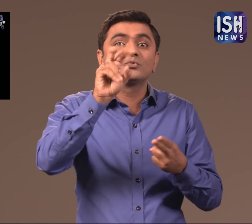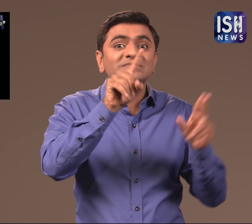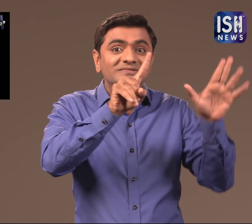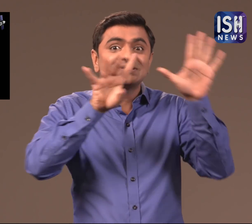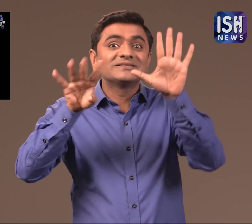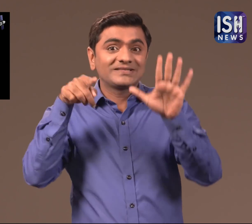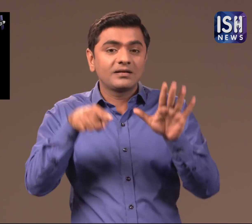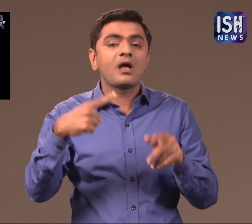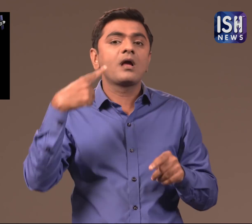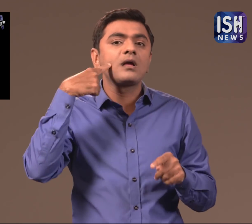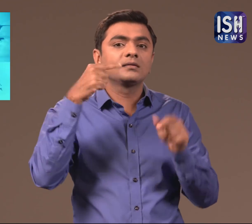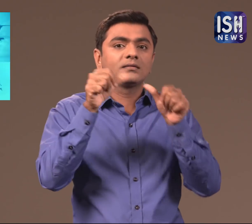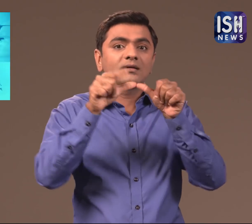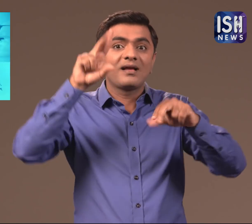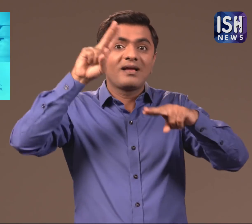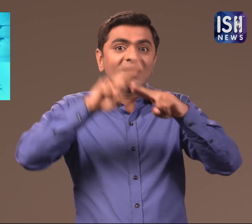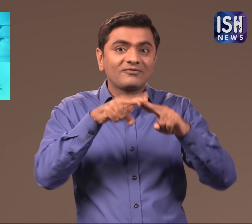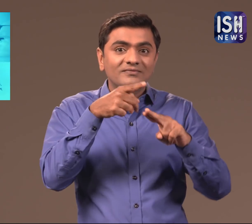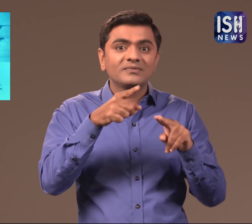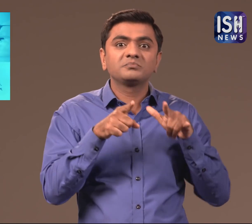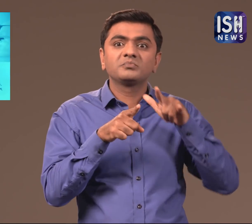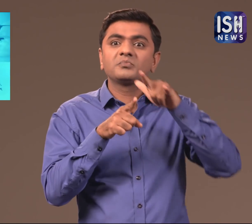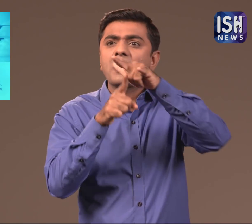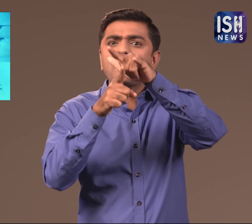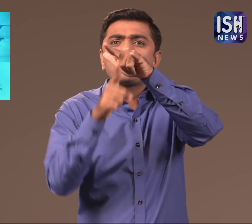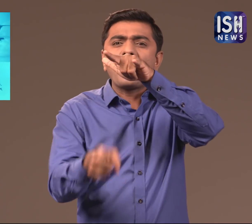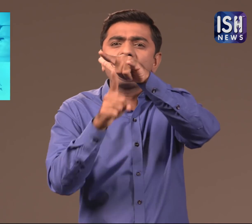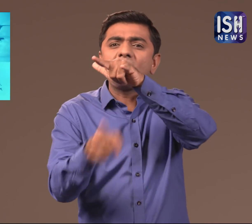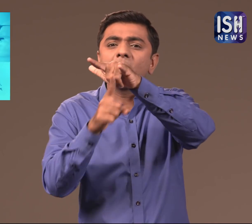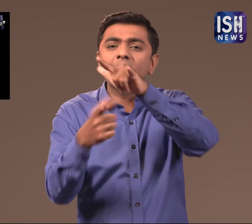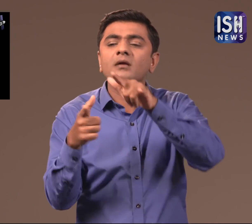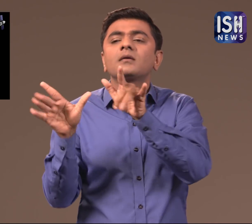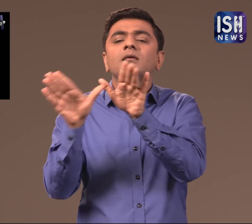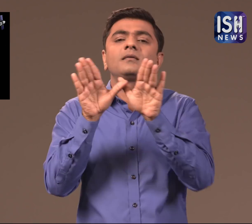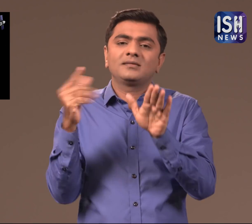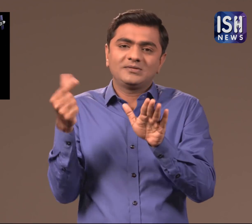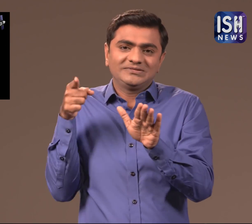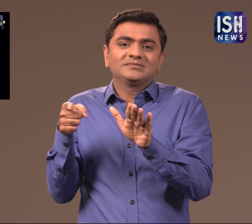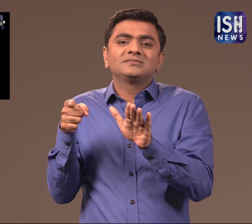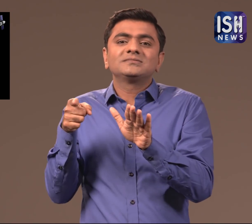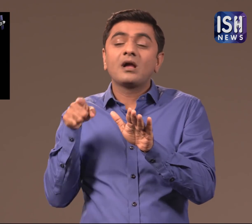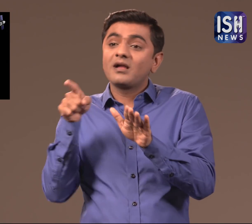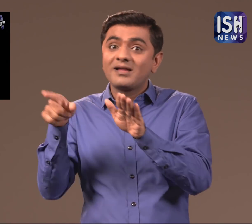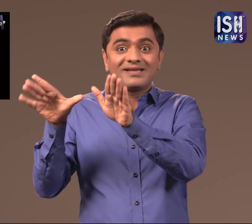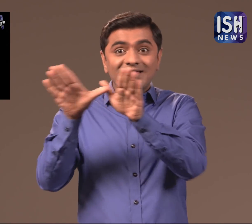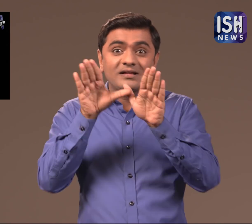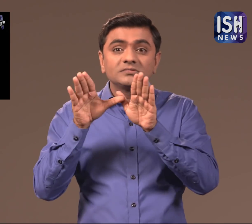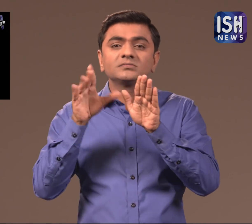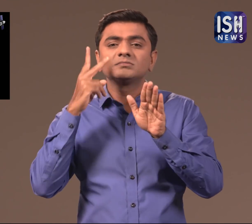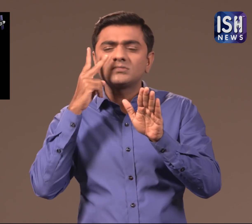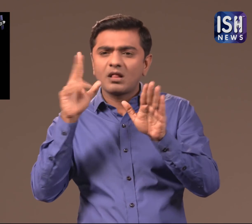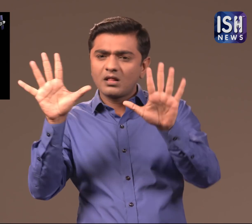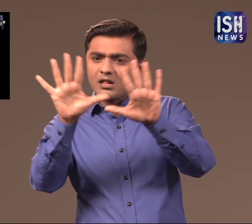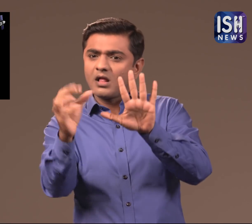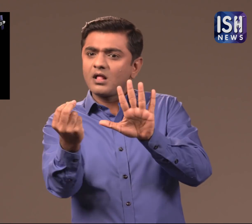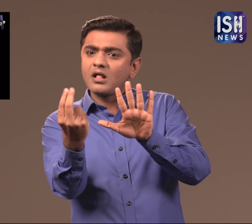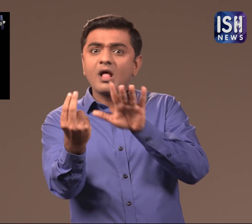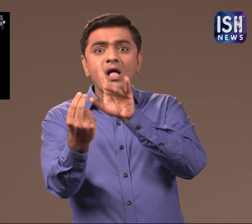On 26 February 2019, the Indian Air Force conducted an air strike. Satellites were used during the strike.